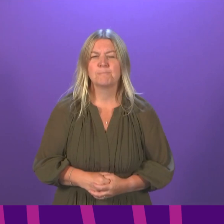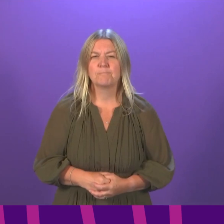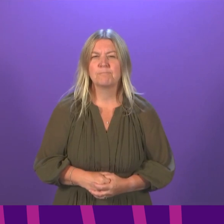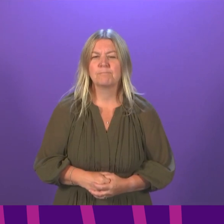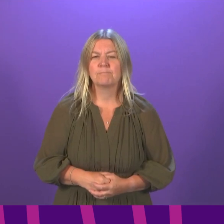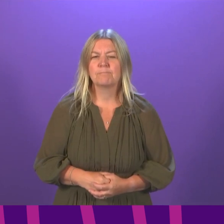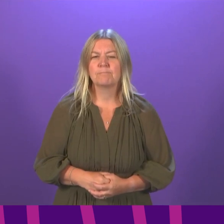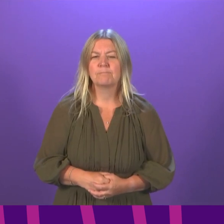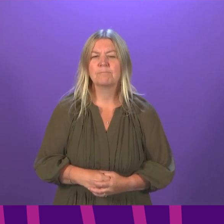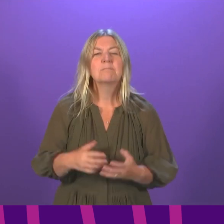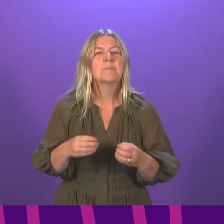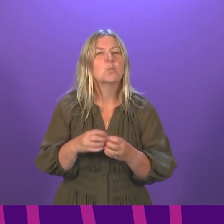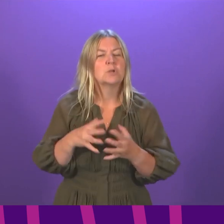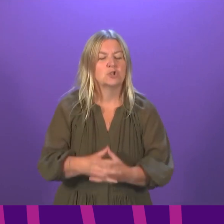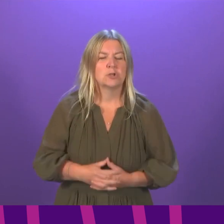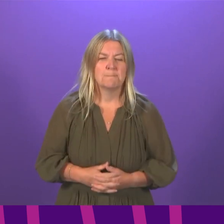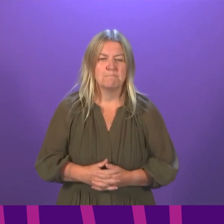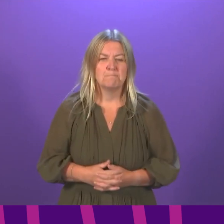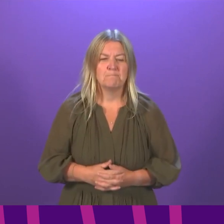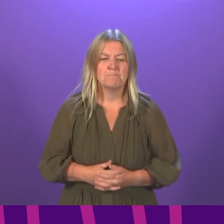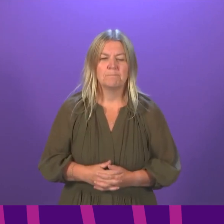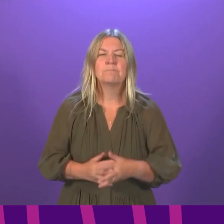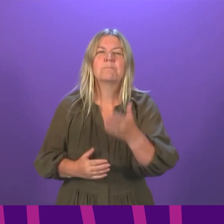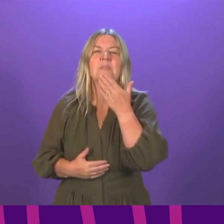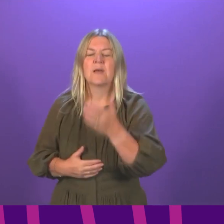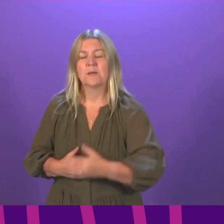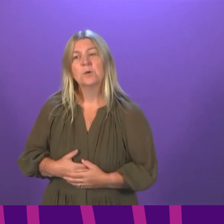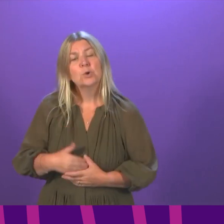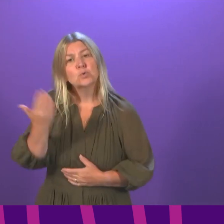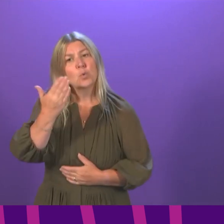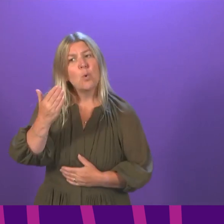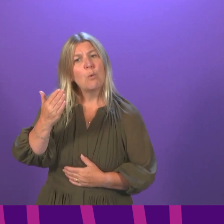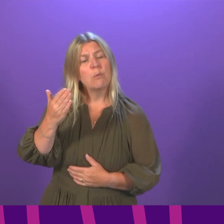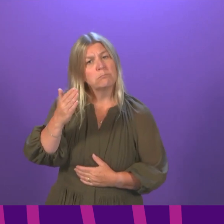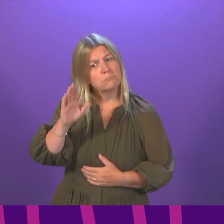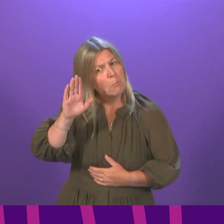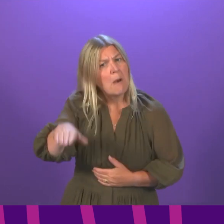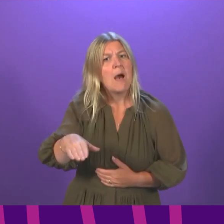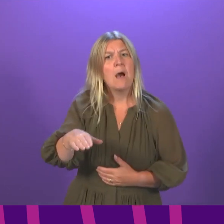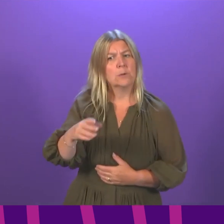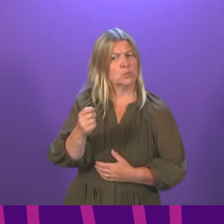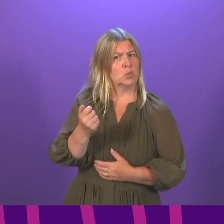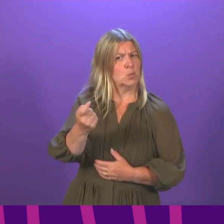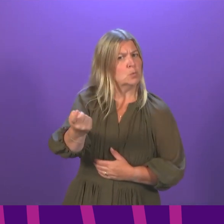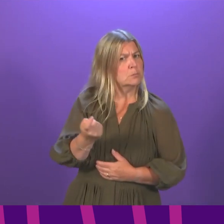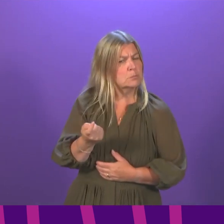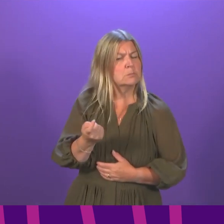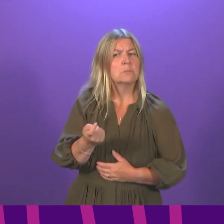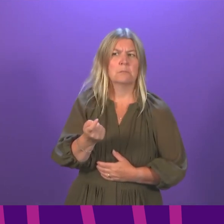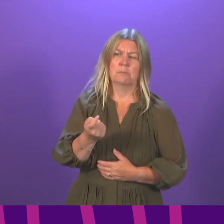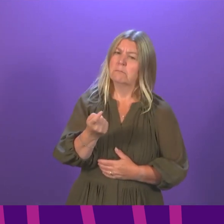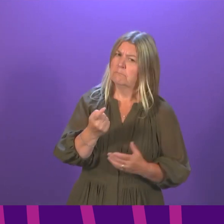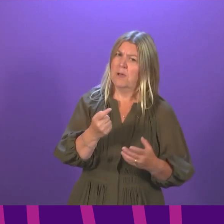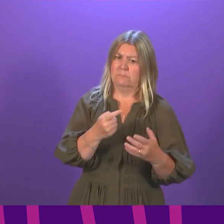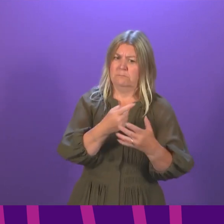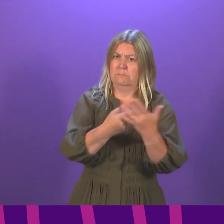Simpson, Thank you, Presiding Officer. Schools will soon return, but while the vaccine means the virus is now a different beast, it